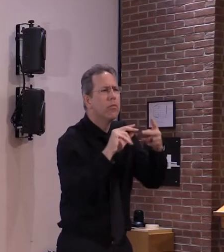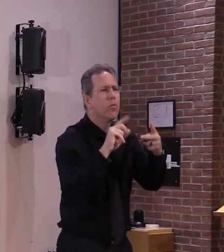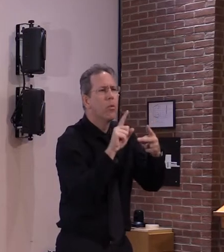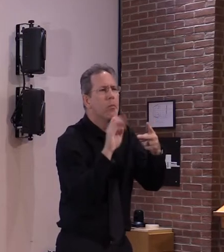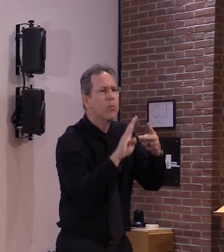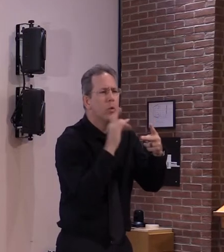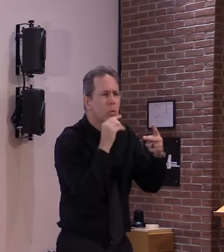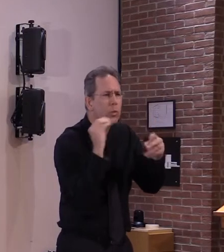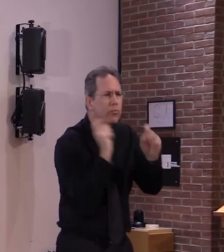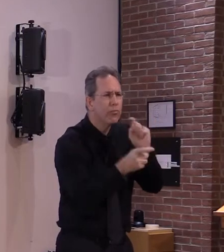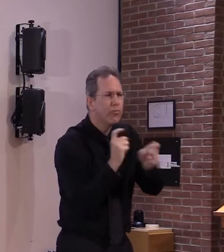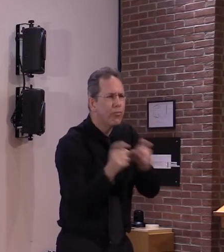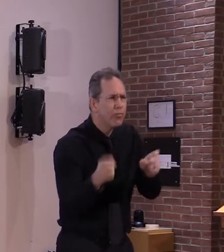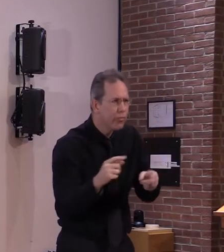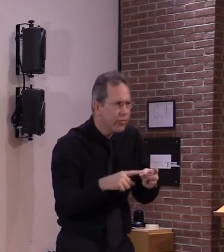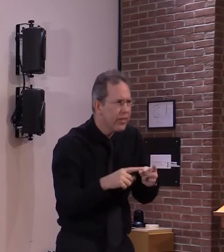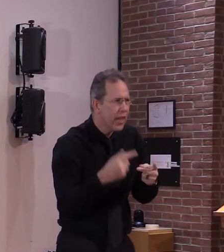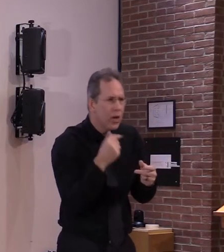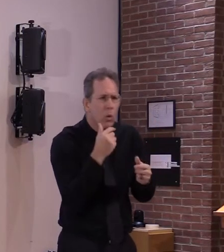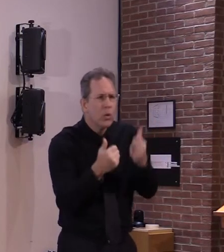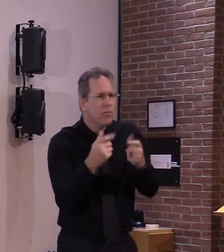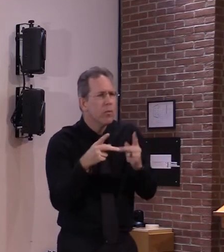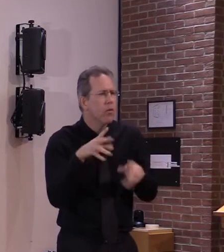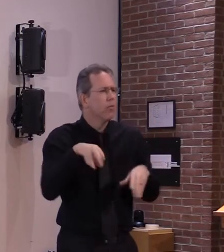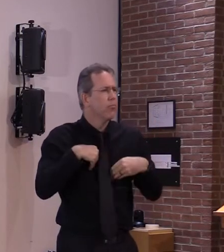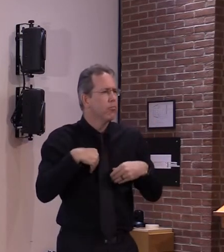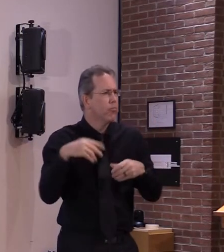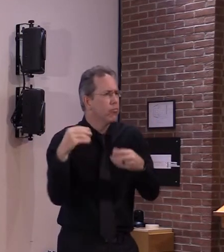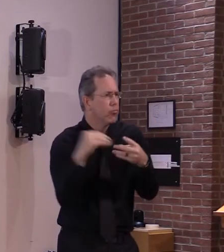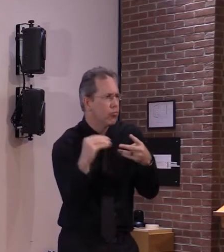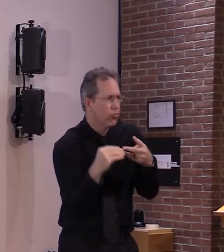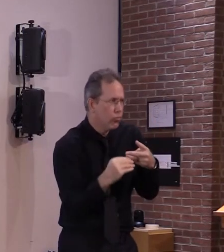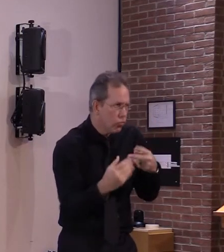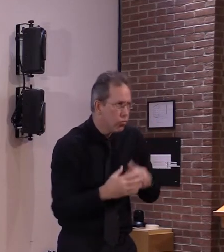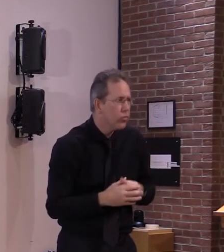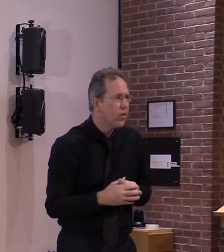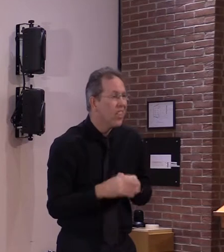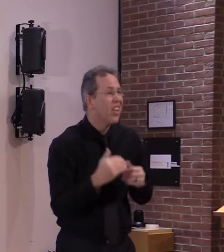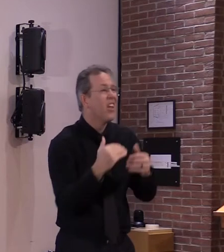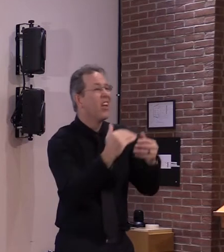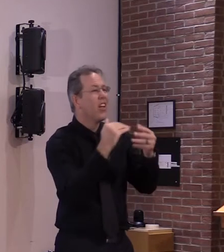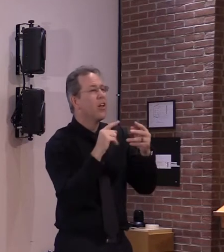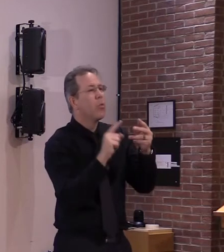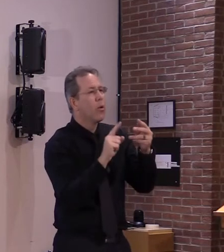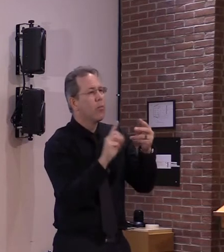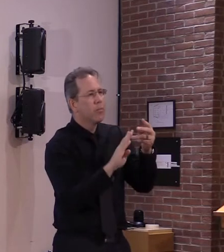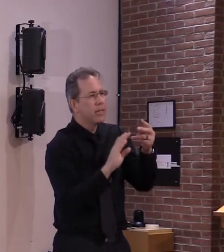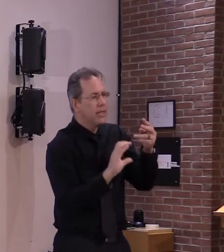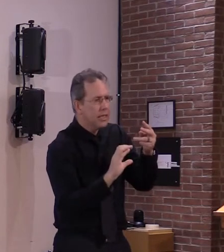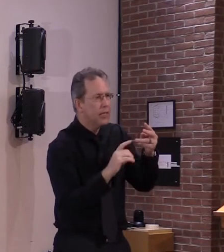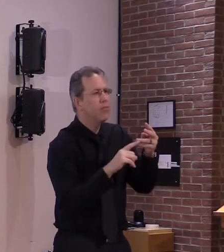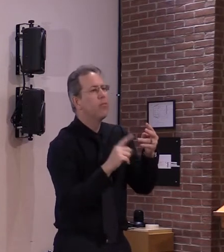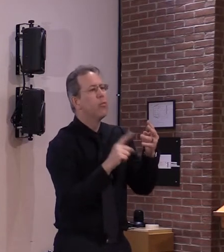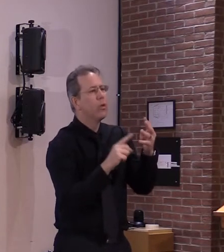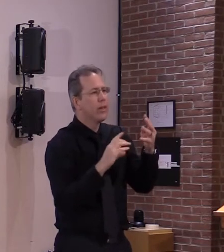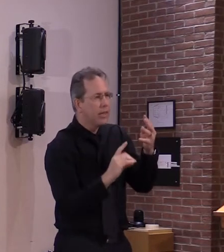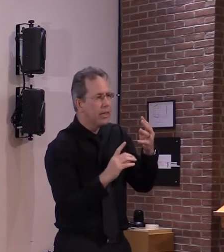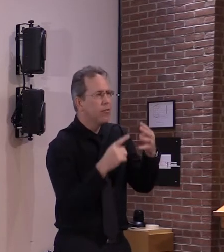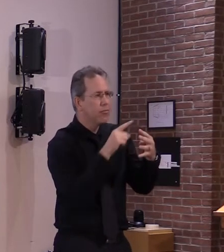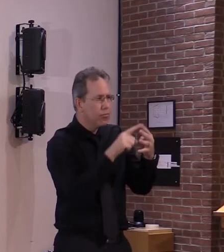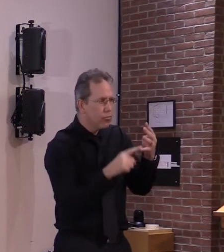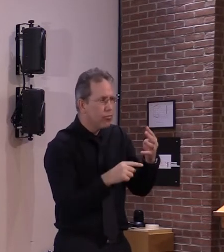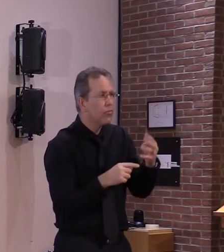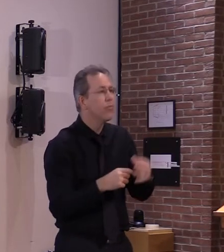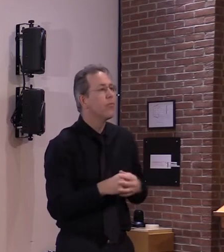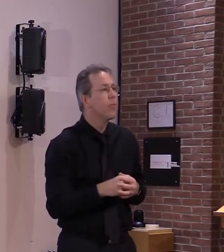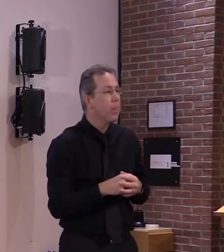they will almost certainly involve some combination of people over 65 people under 65